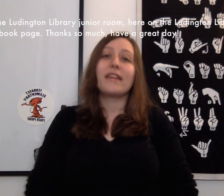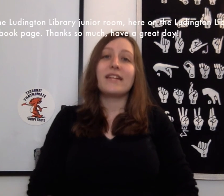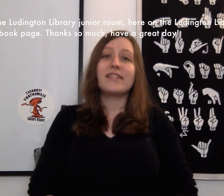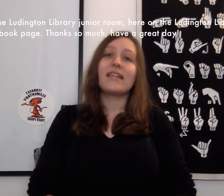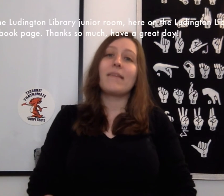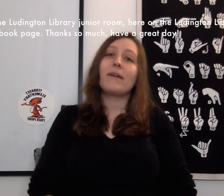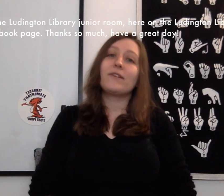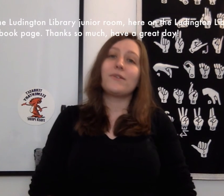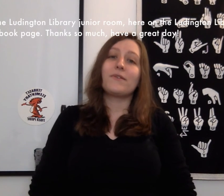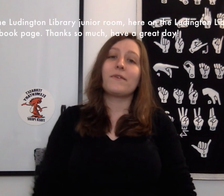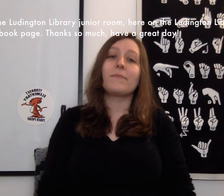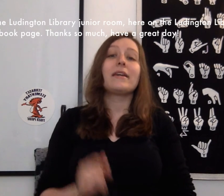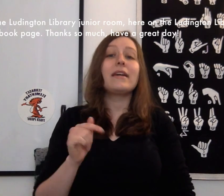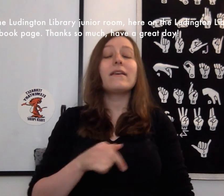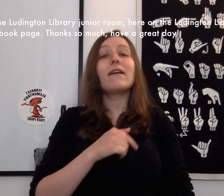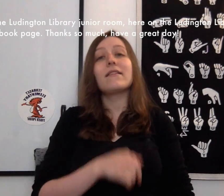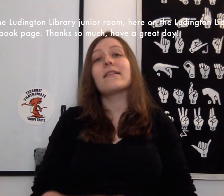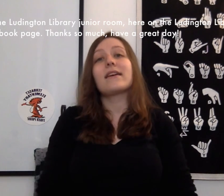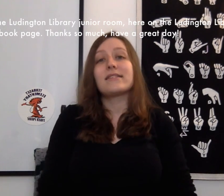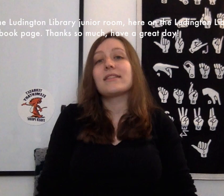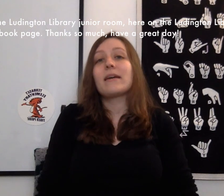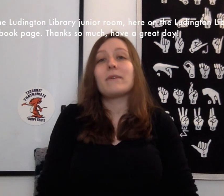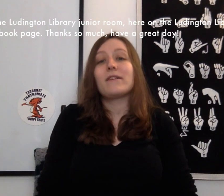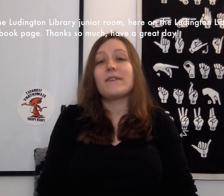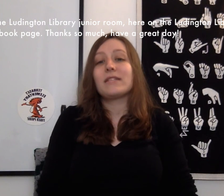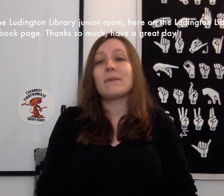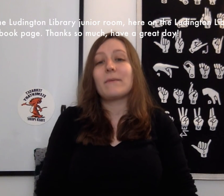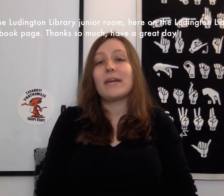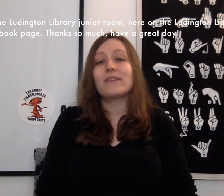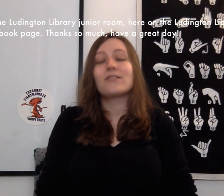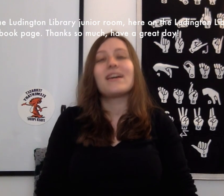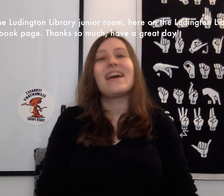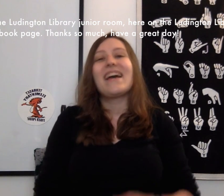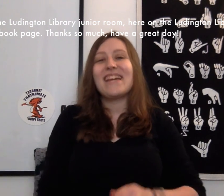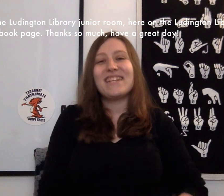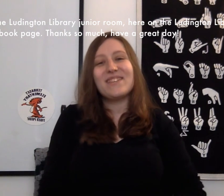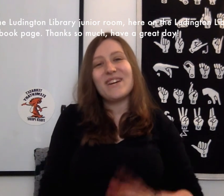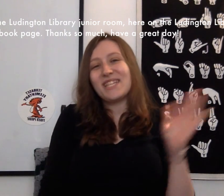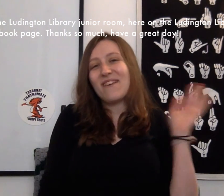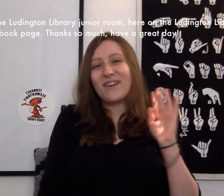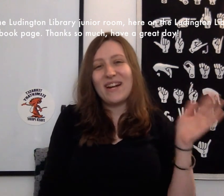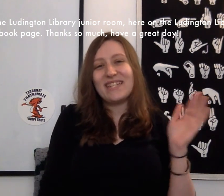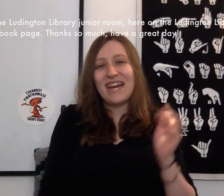Luddington Library Junior Room here on the Luddington Library Facebook page. Thanks so much. Have a great day.